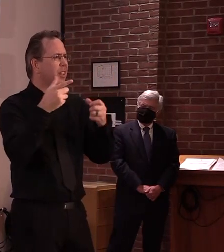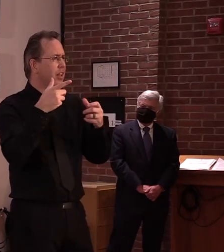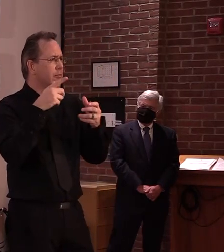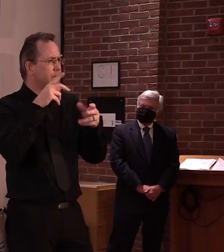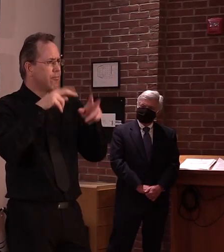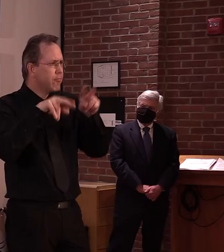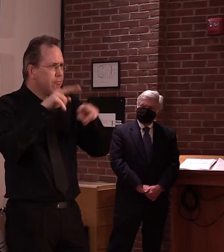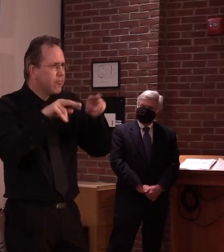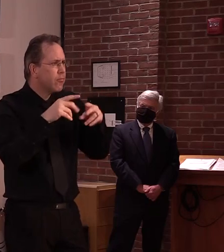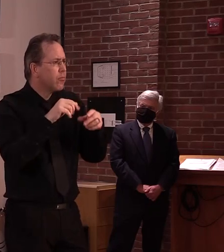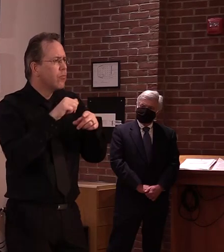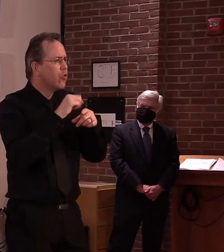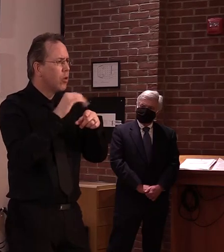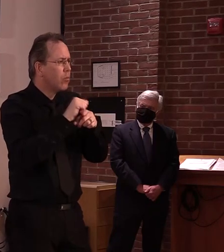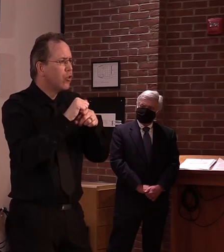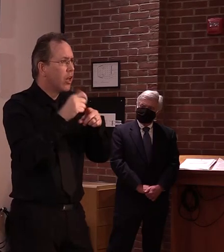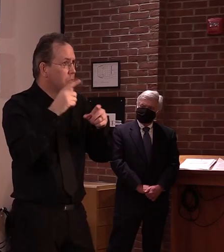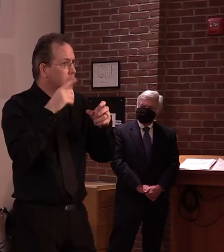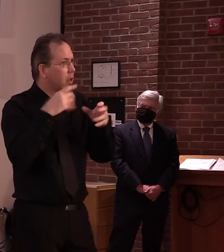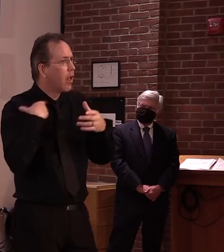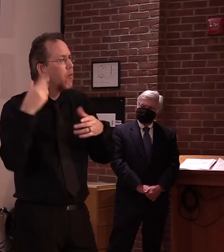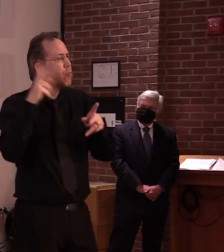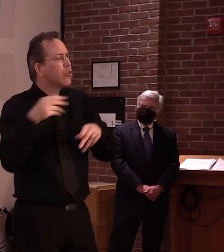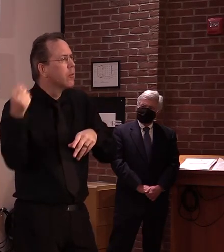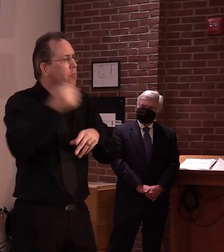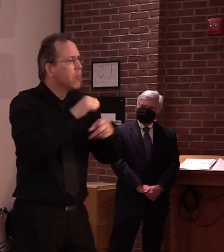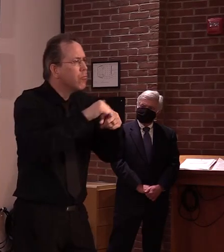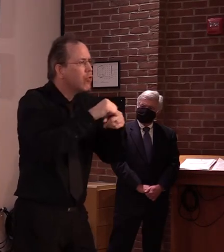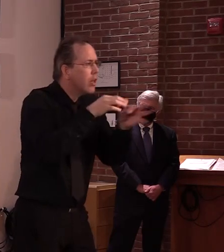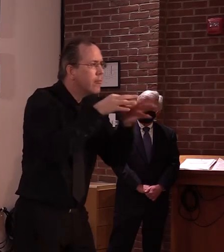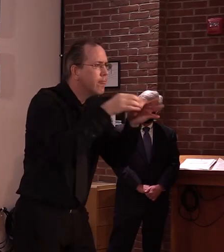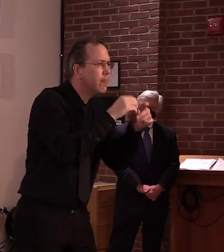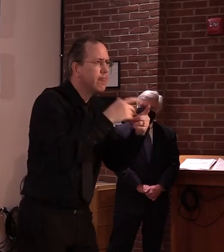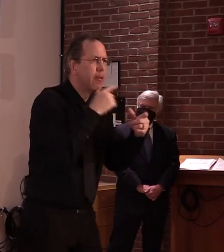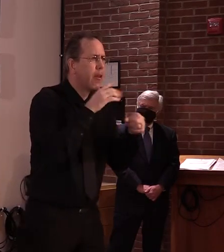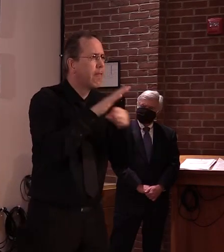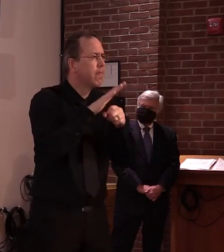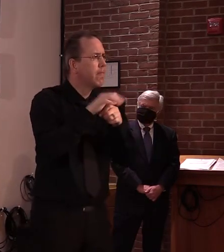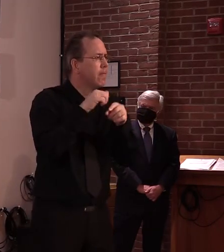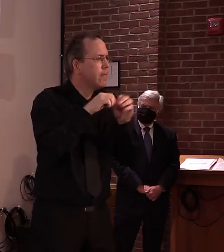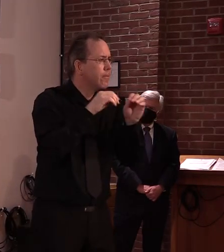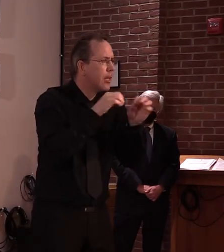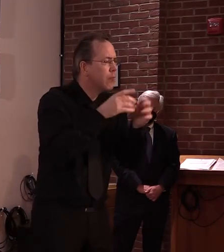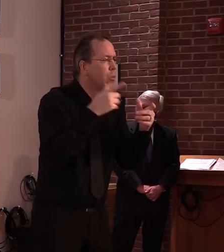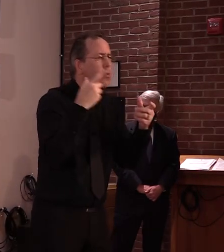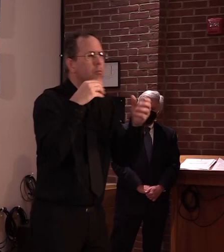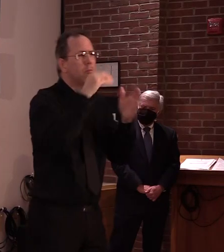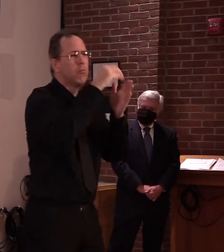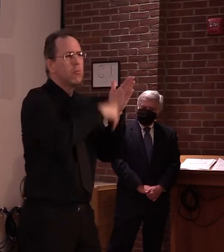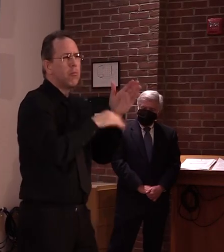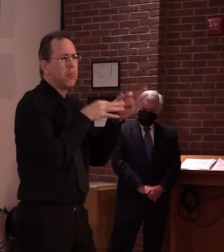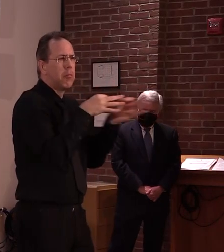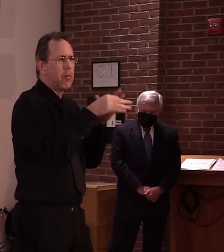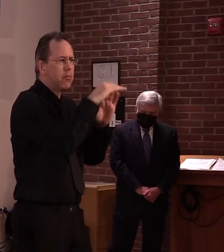before they open their place of business. So, I would say there's a few steps that would